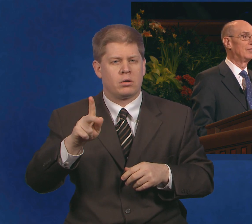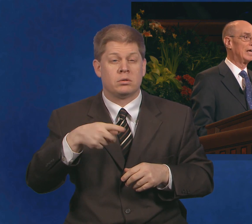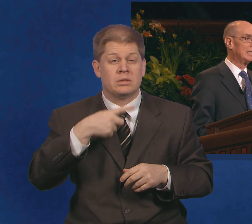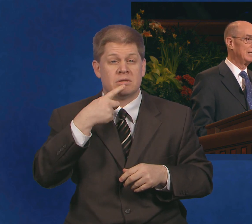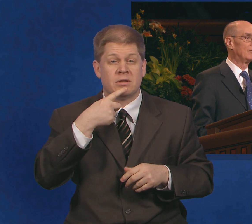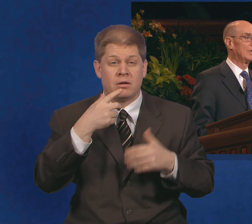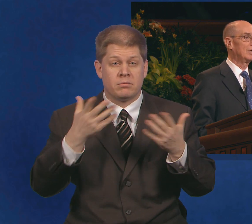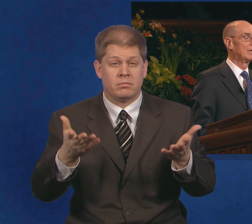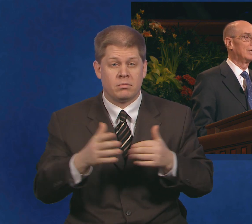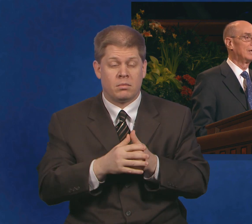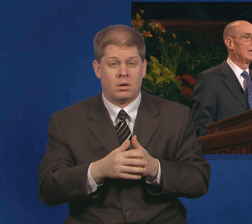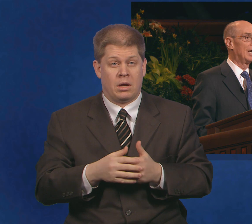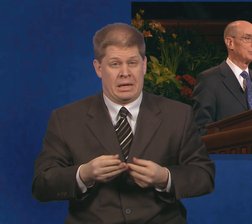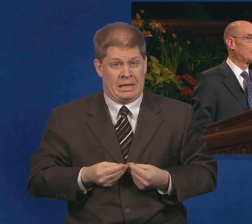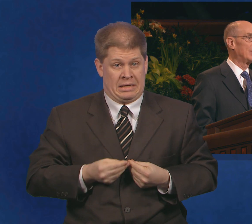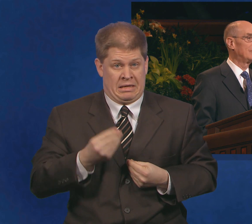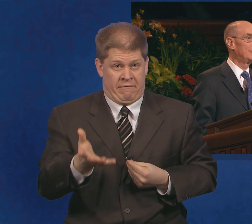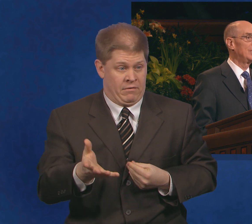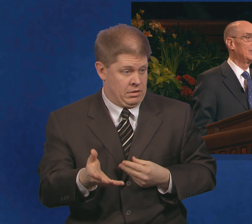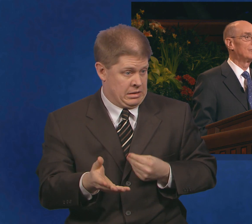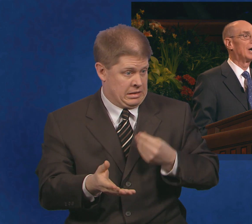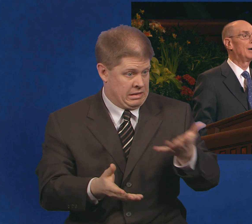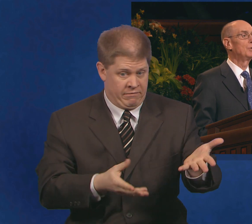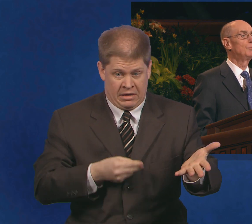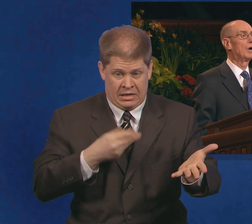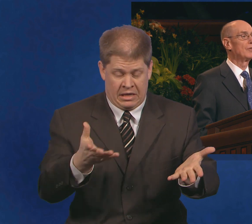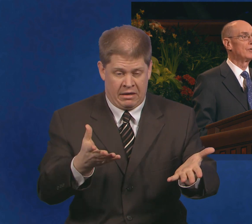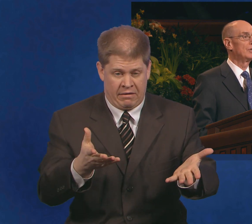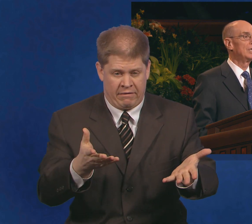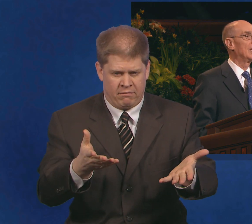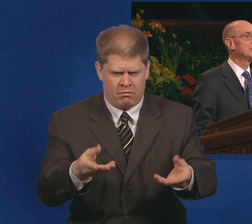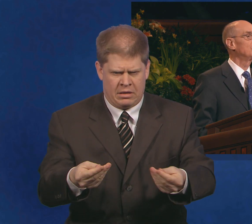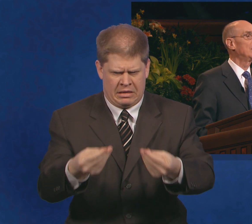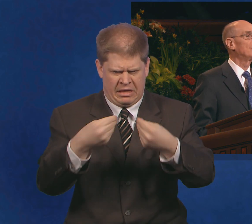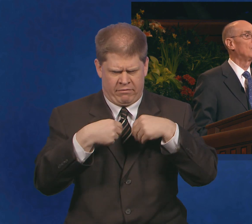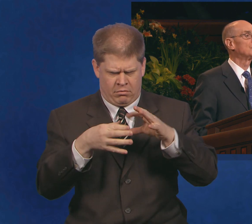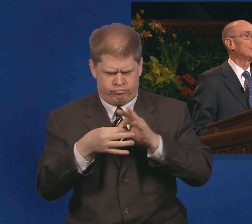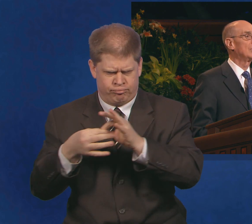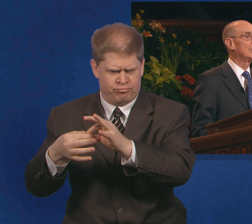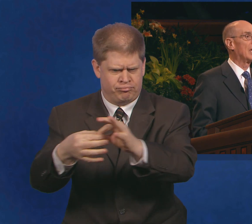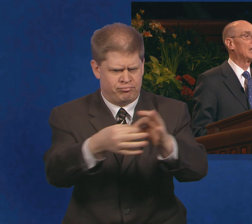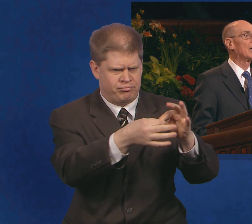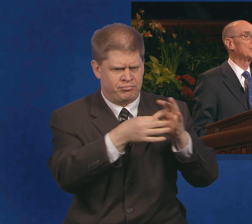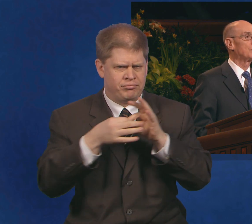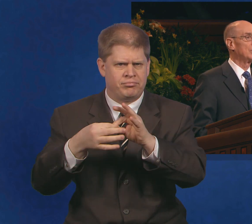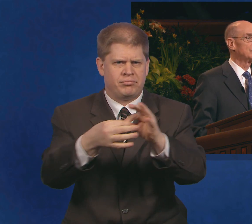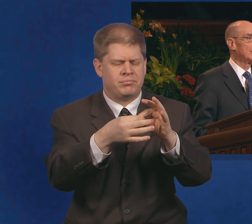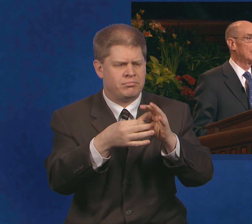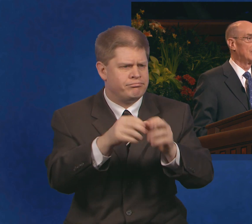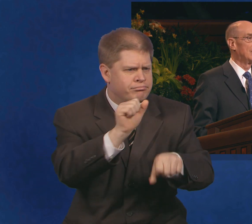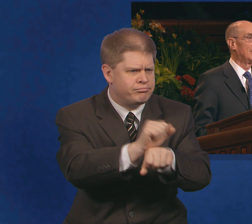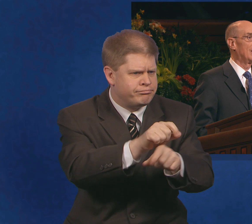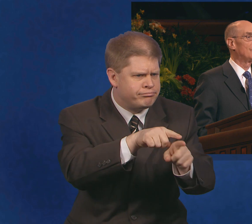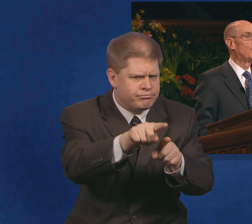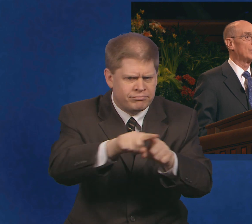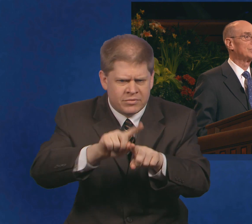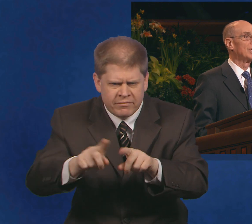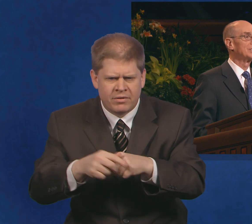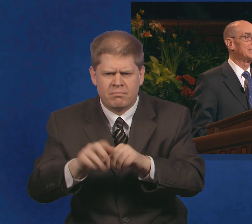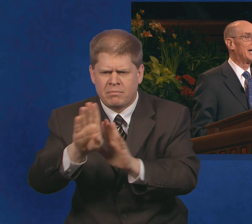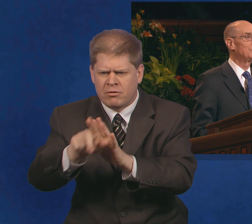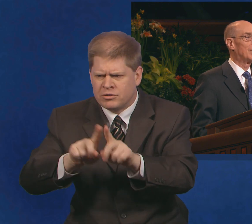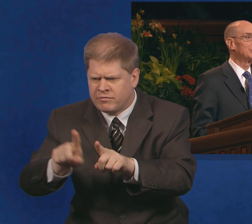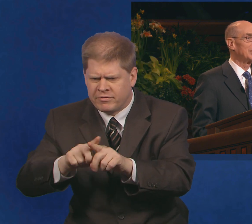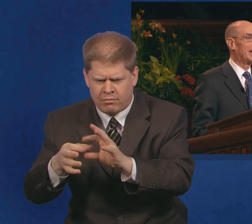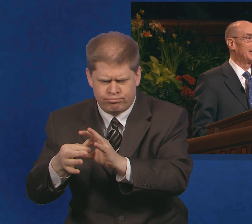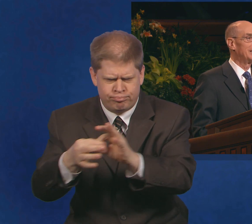That giving has brought a feeling of common brotherhood as men of all training and occupation have worked